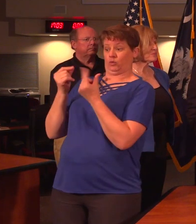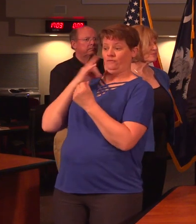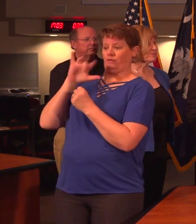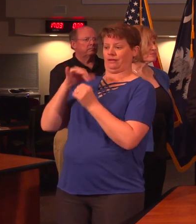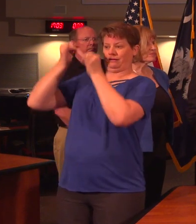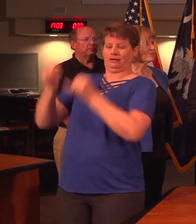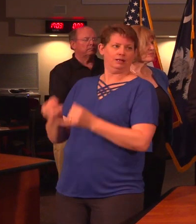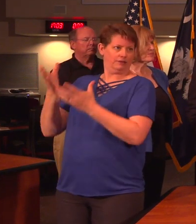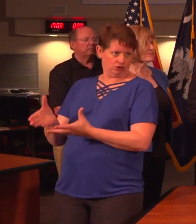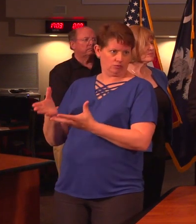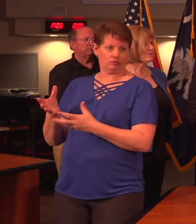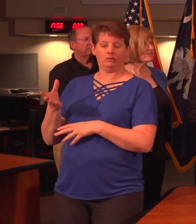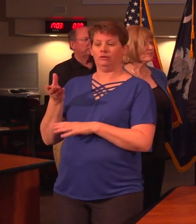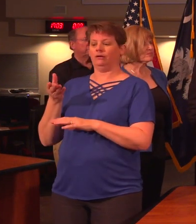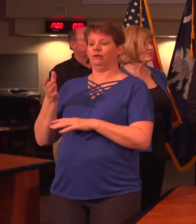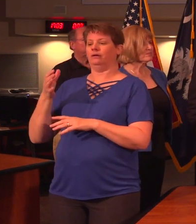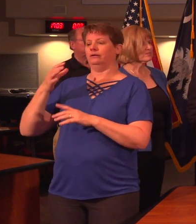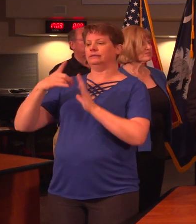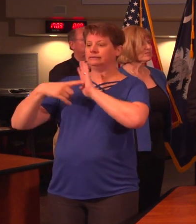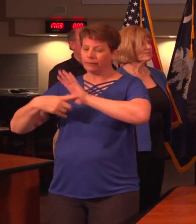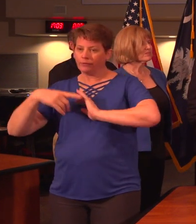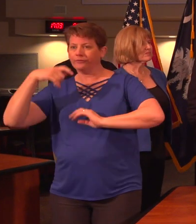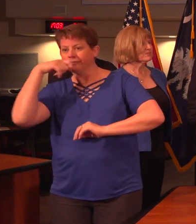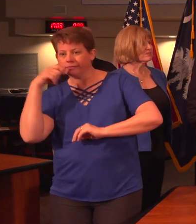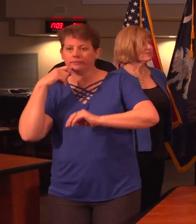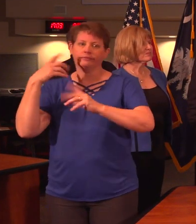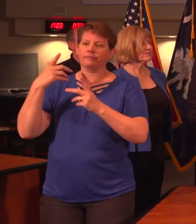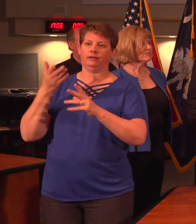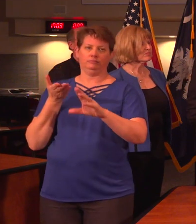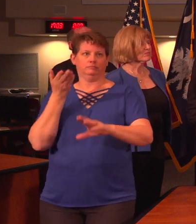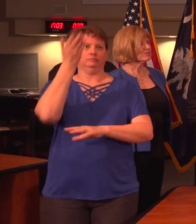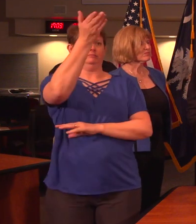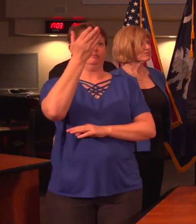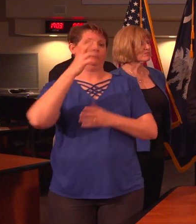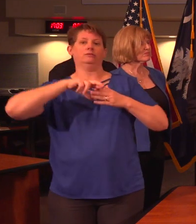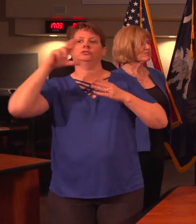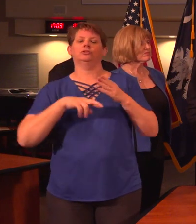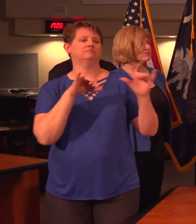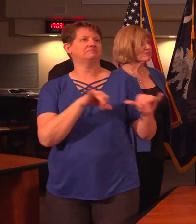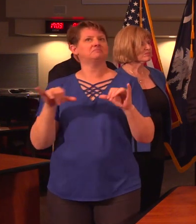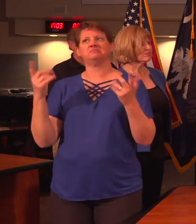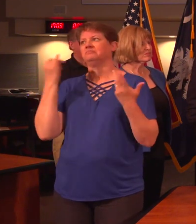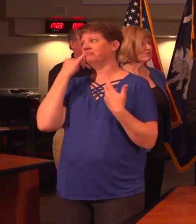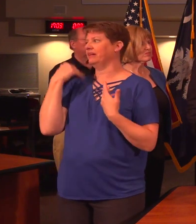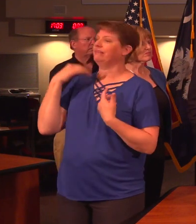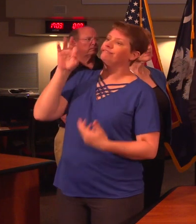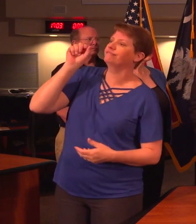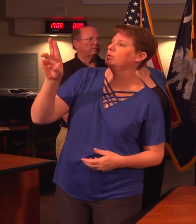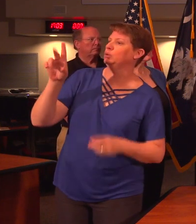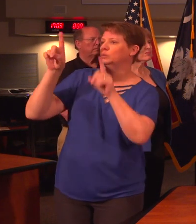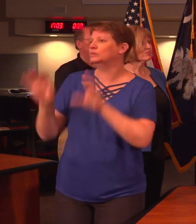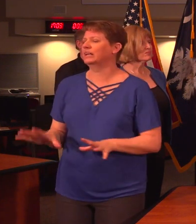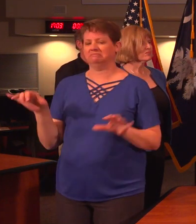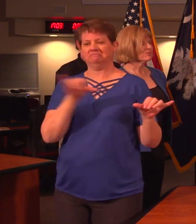an individual they submit a sample and they get a specific test result like you might get that you have a positive flu test